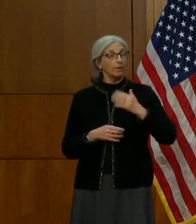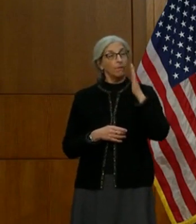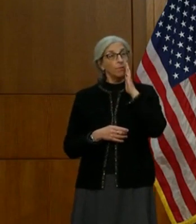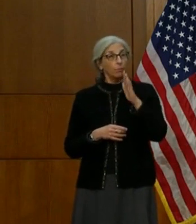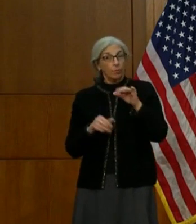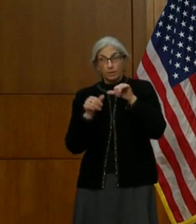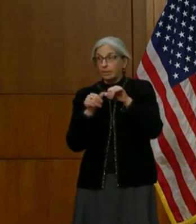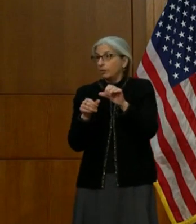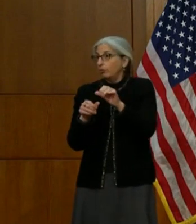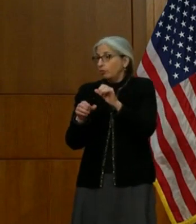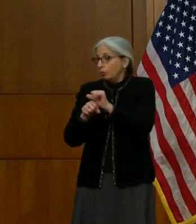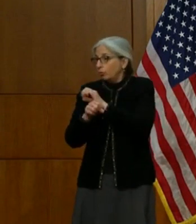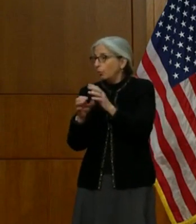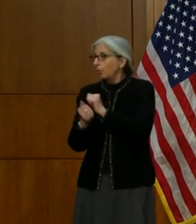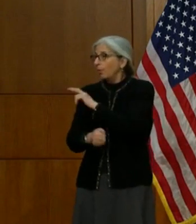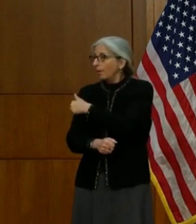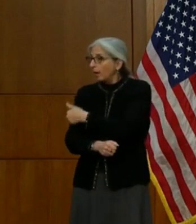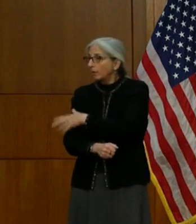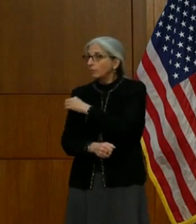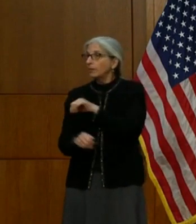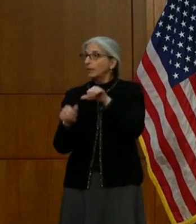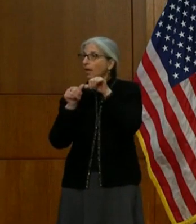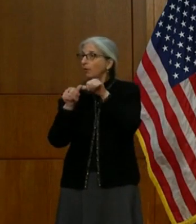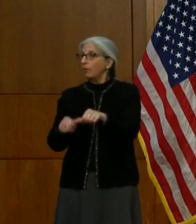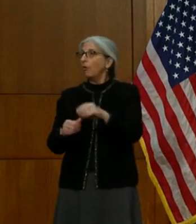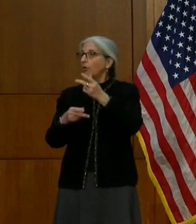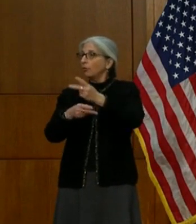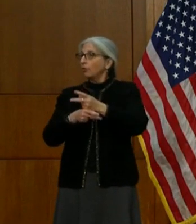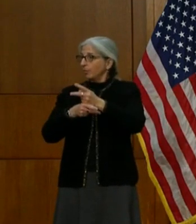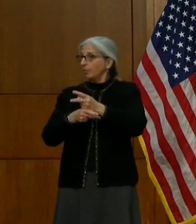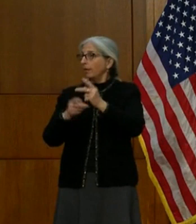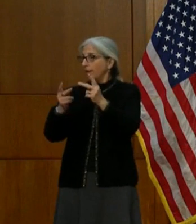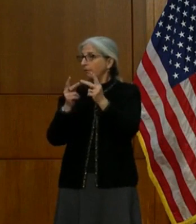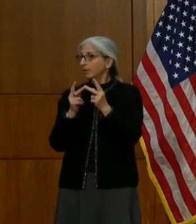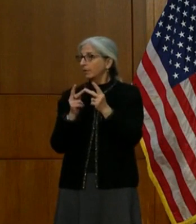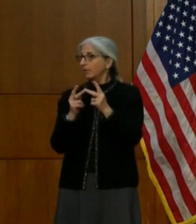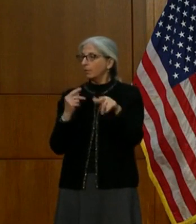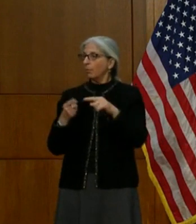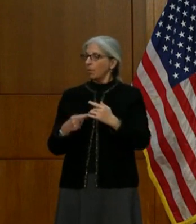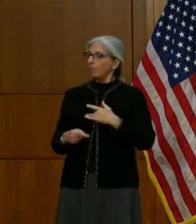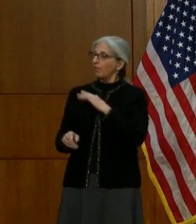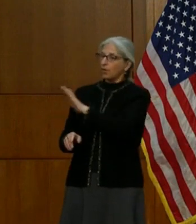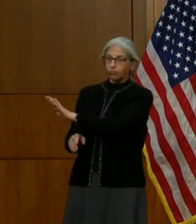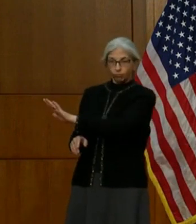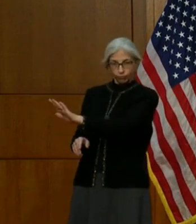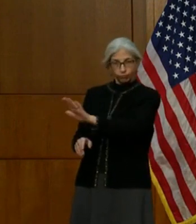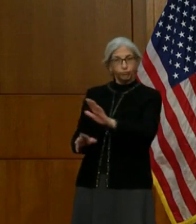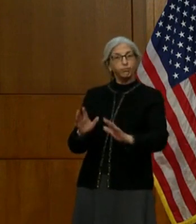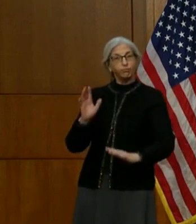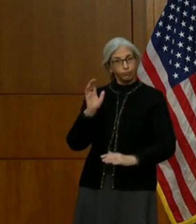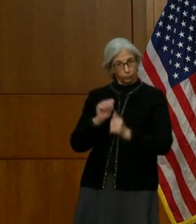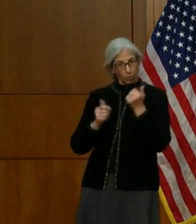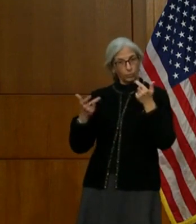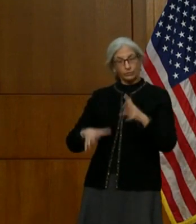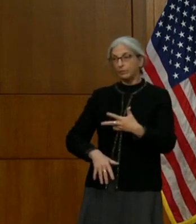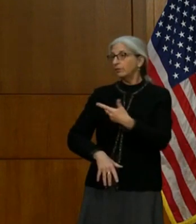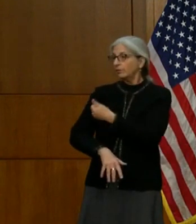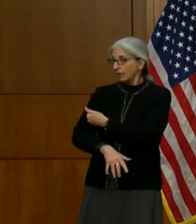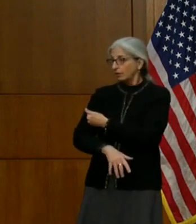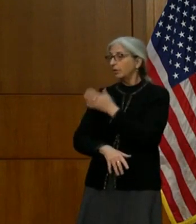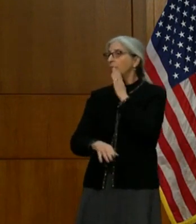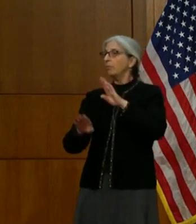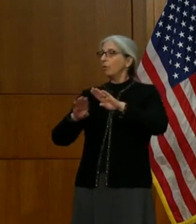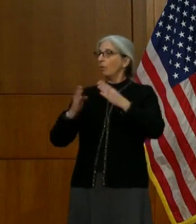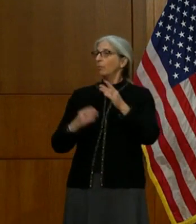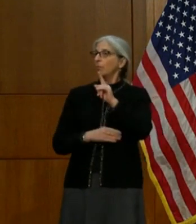and our long-term care facilities when we're comfortable that the majority of those individuals have been vaccinated. We'll move to